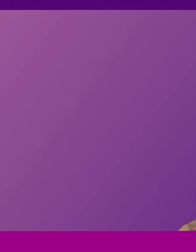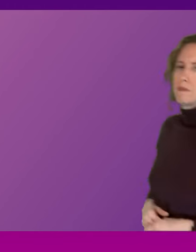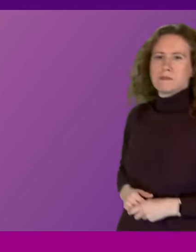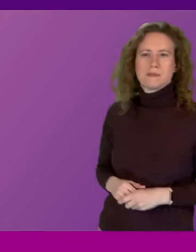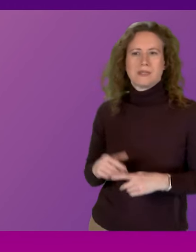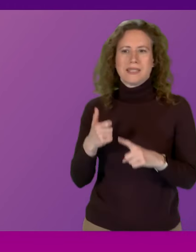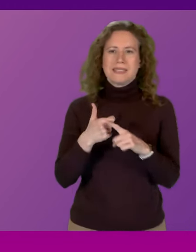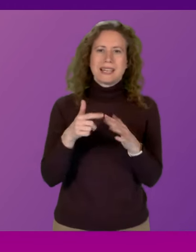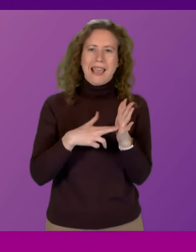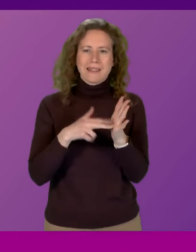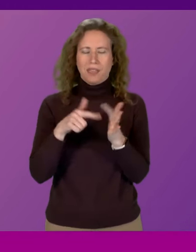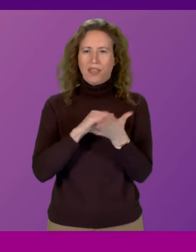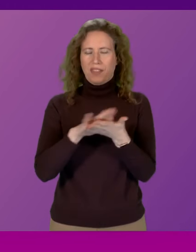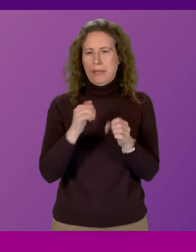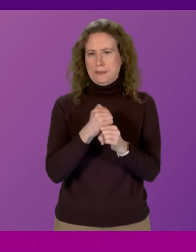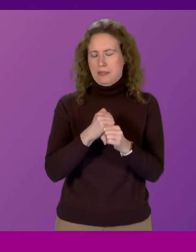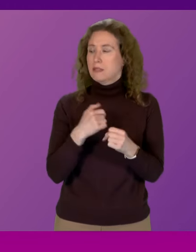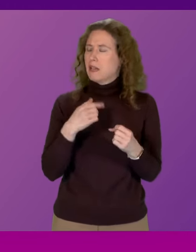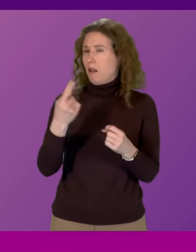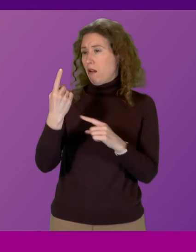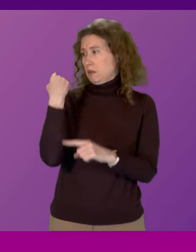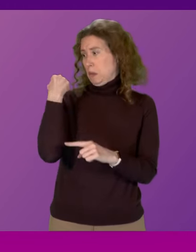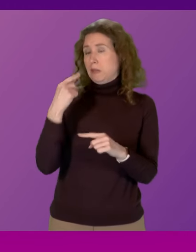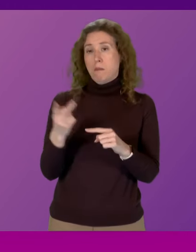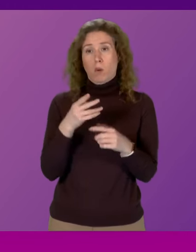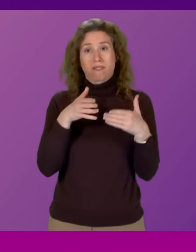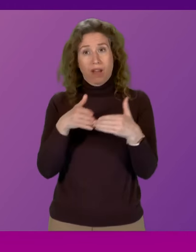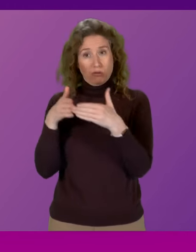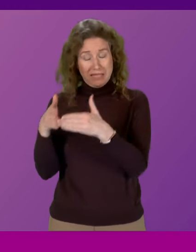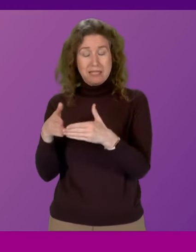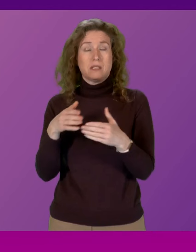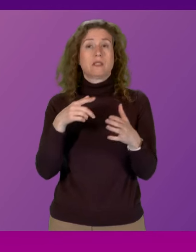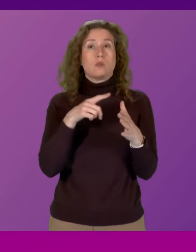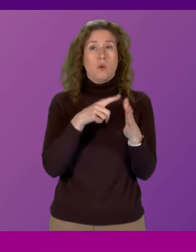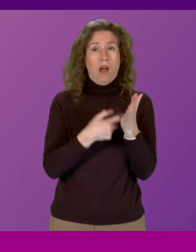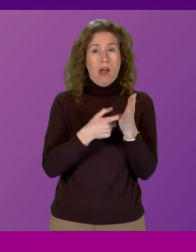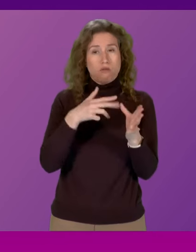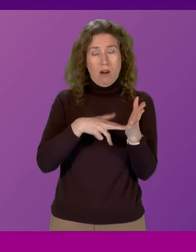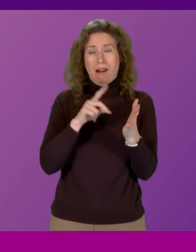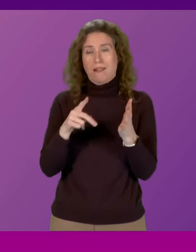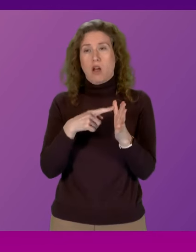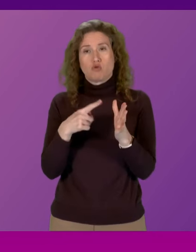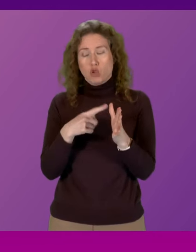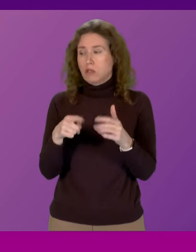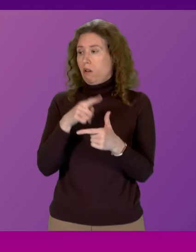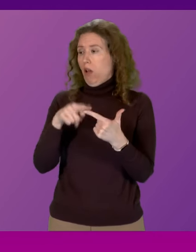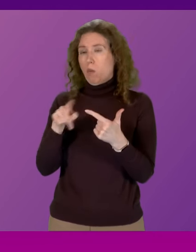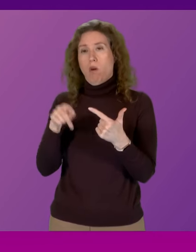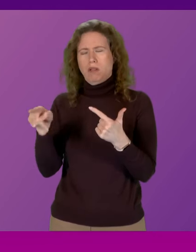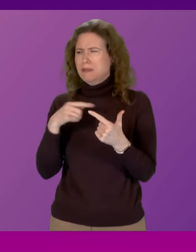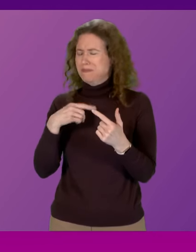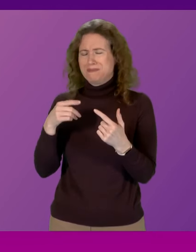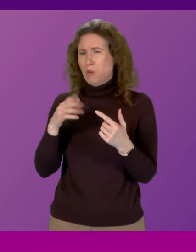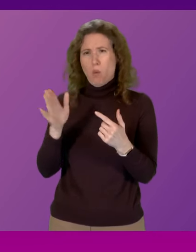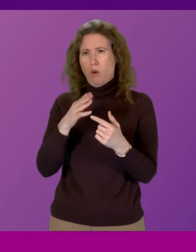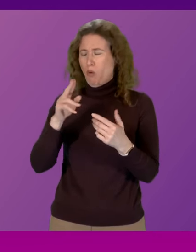technical faults meant that both ferries to Arran or Drosin to Brodick and Le Chans to Clunig were off with cancellations continuing into the Saturday